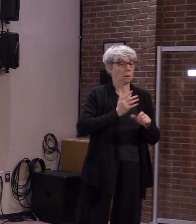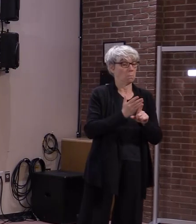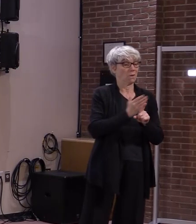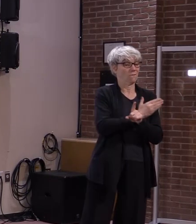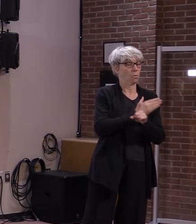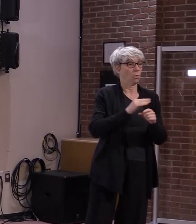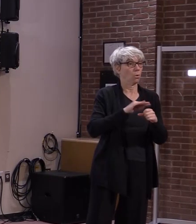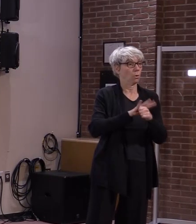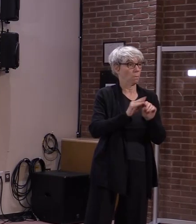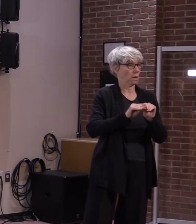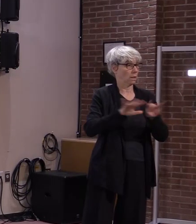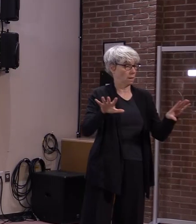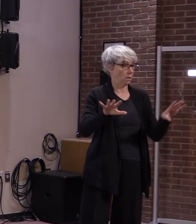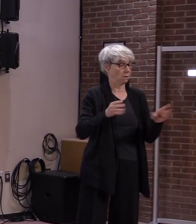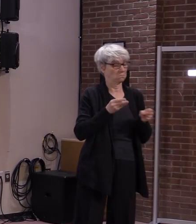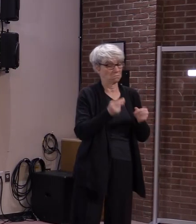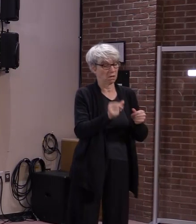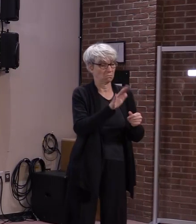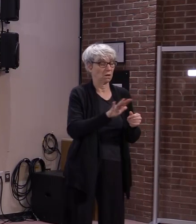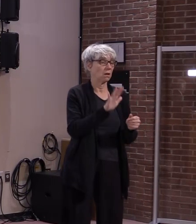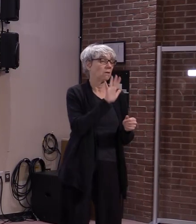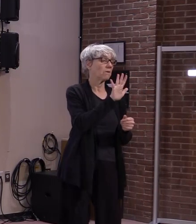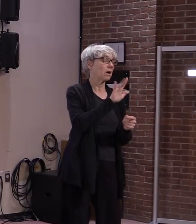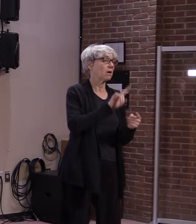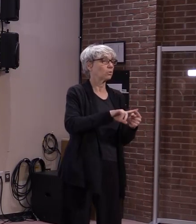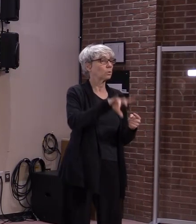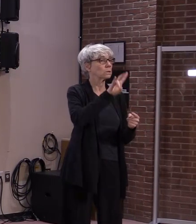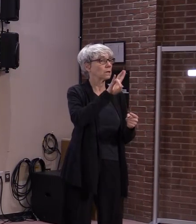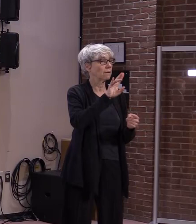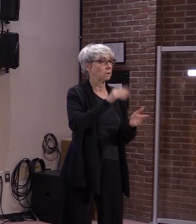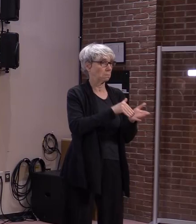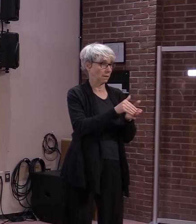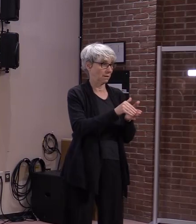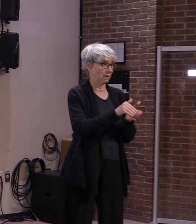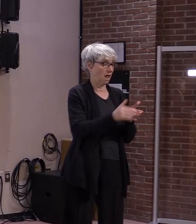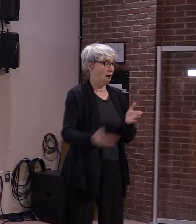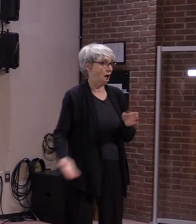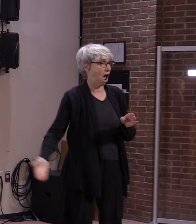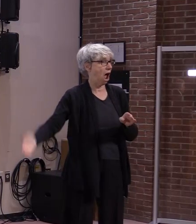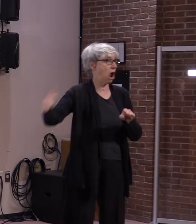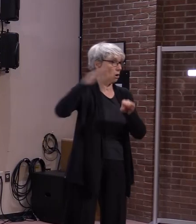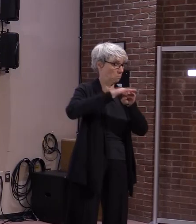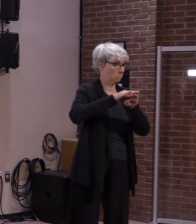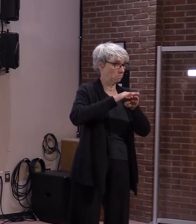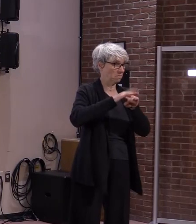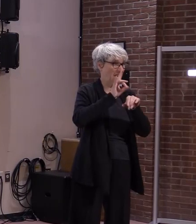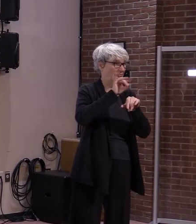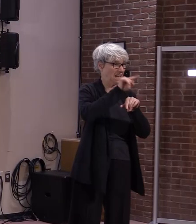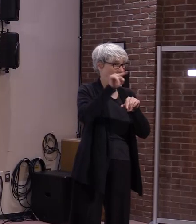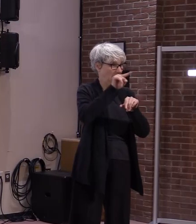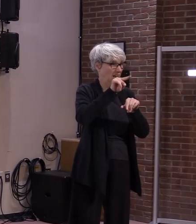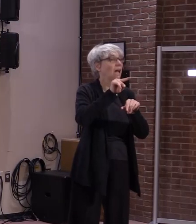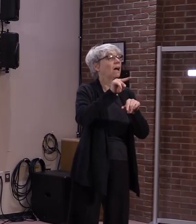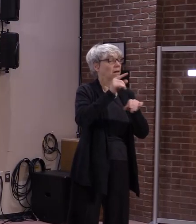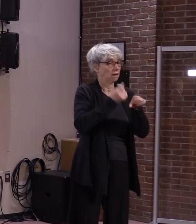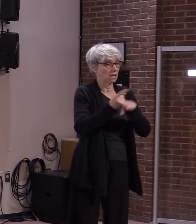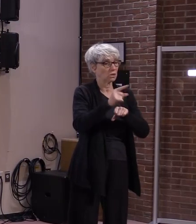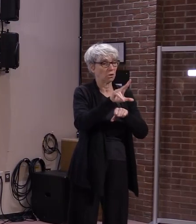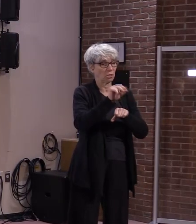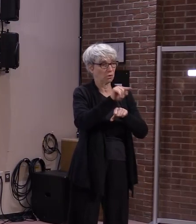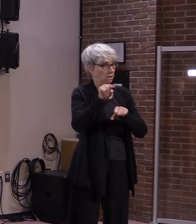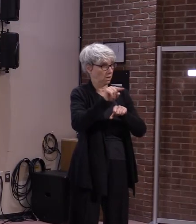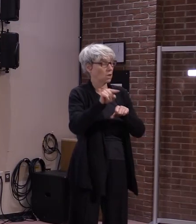pre-pandemic, which was $5 to $7 million. So you can see we're still continuing a substantial